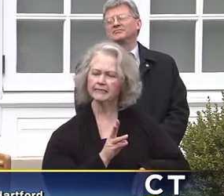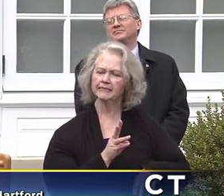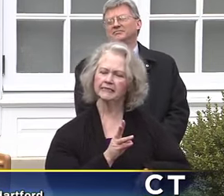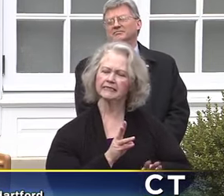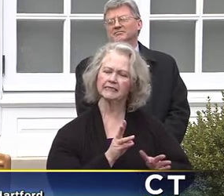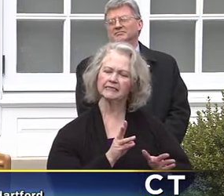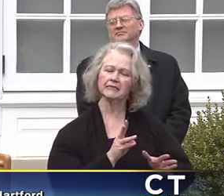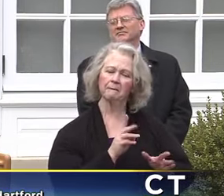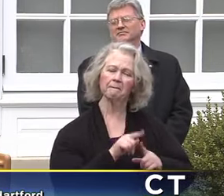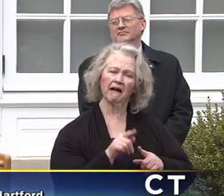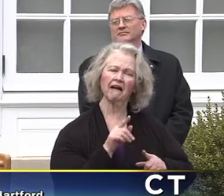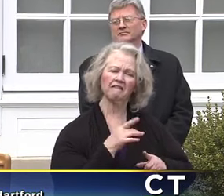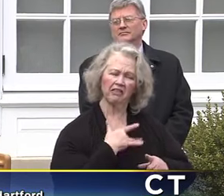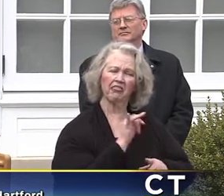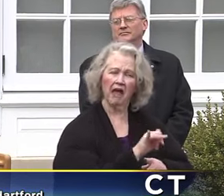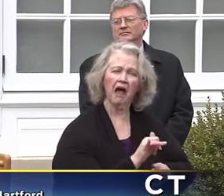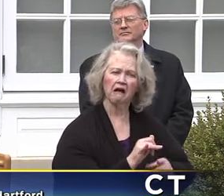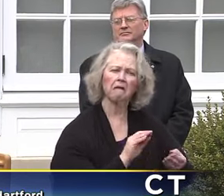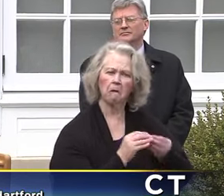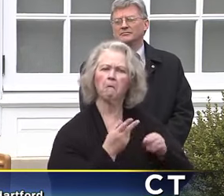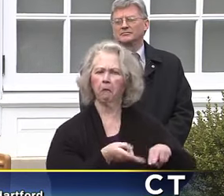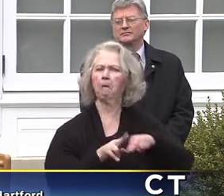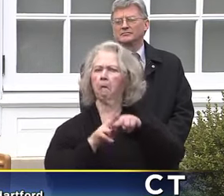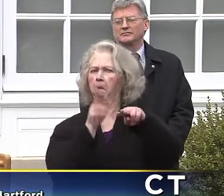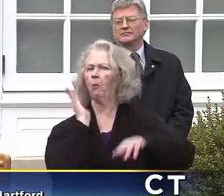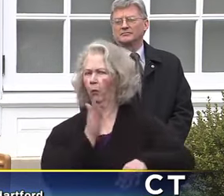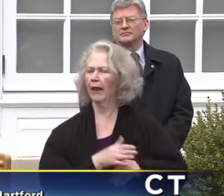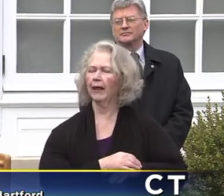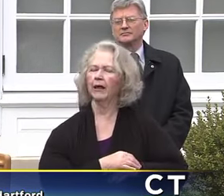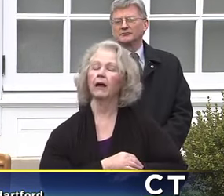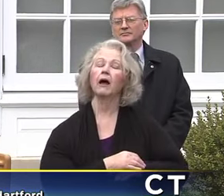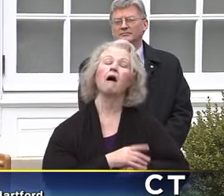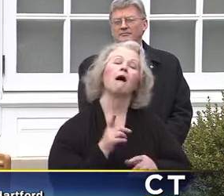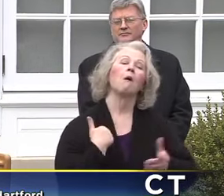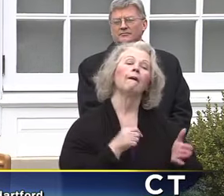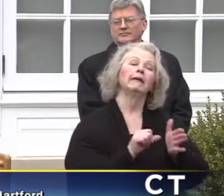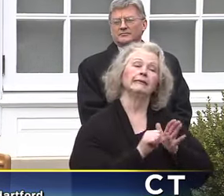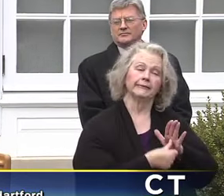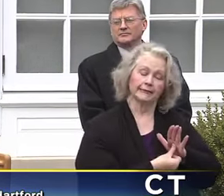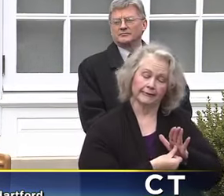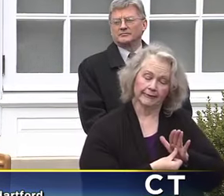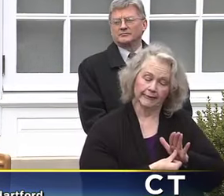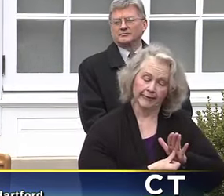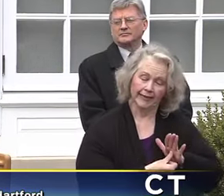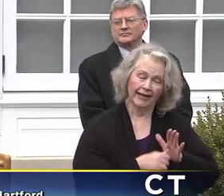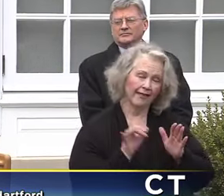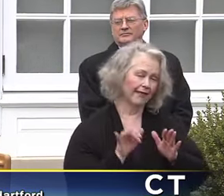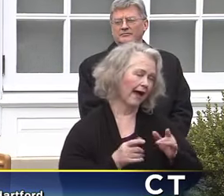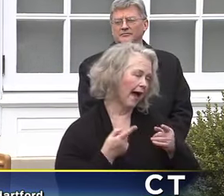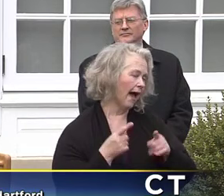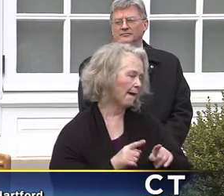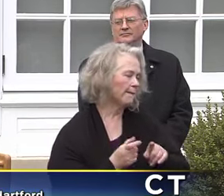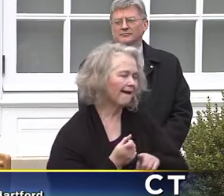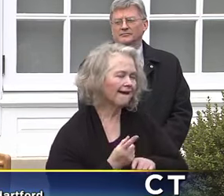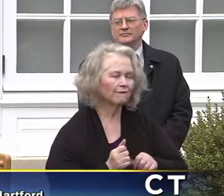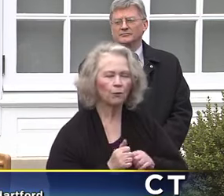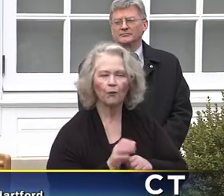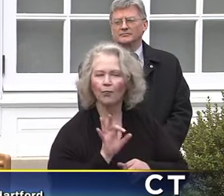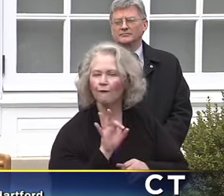but that number is going to grow larger. And I'd also like to point out that this happens every year with influenza.